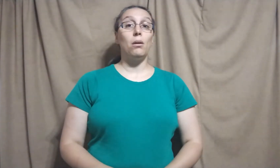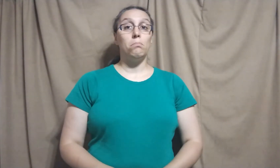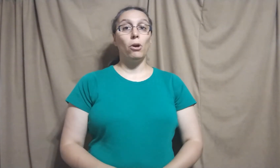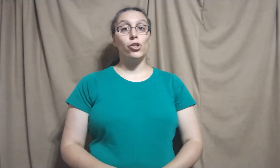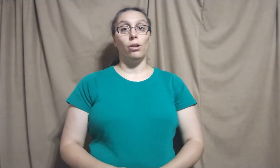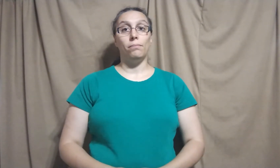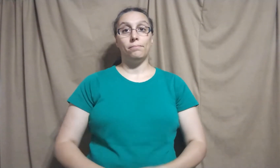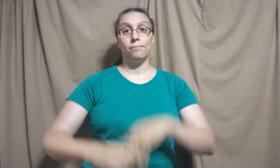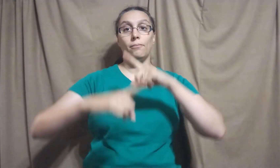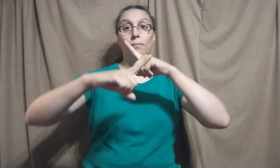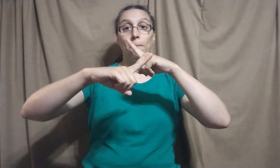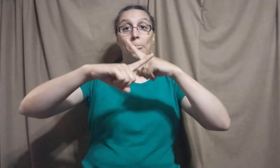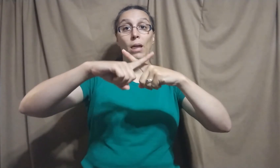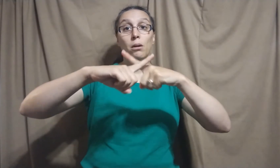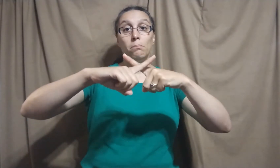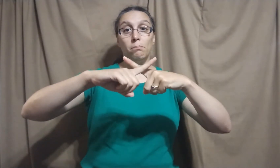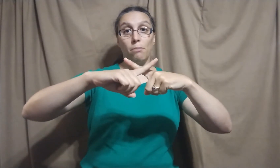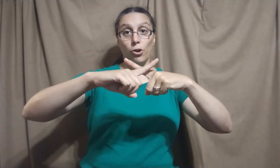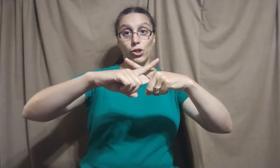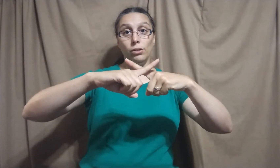Marshal. Marshal.